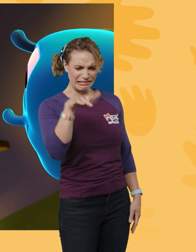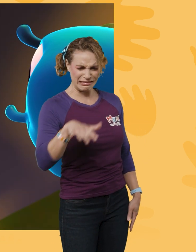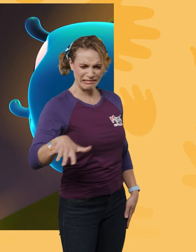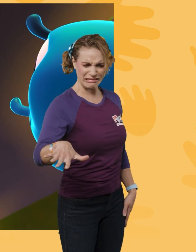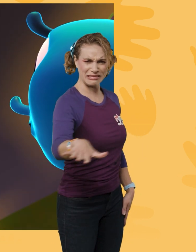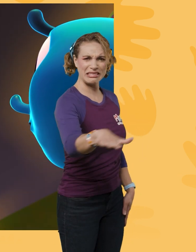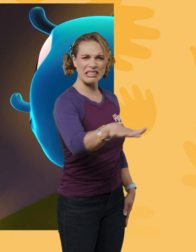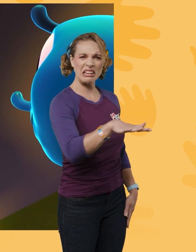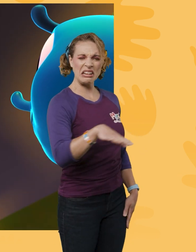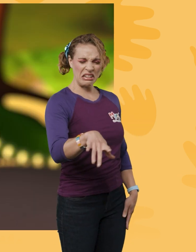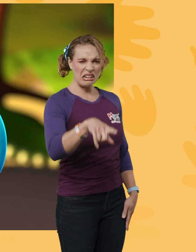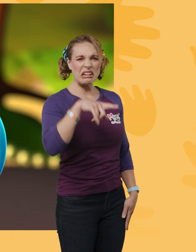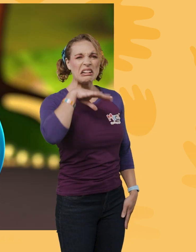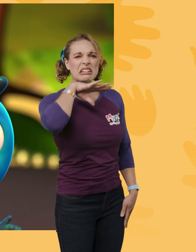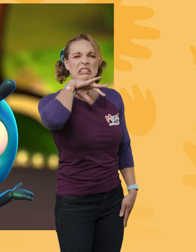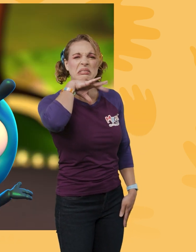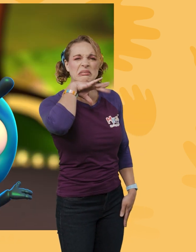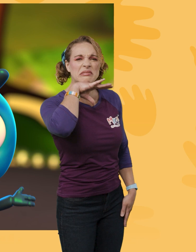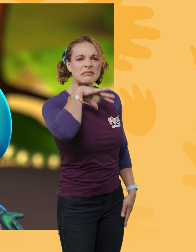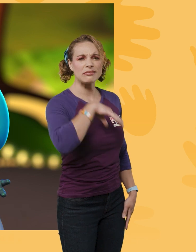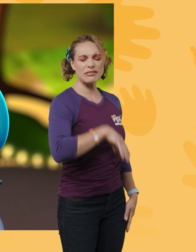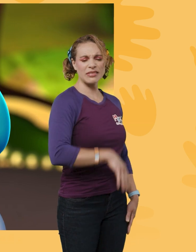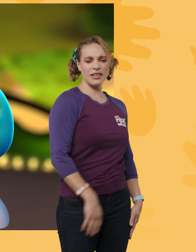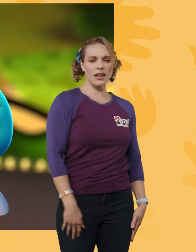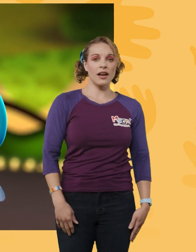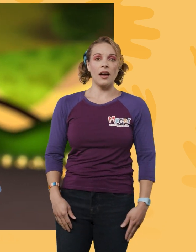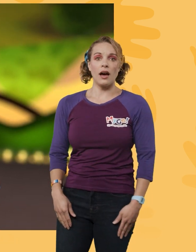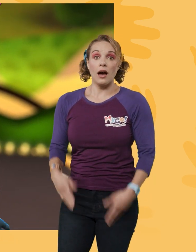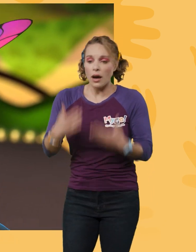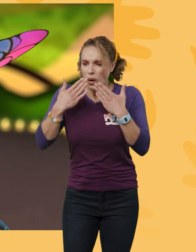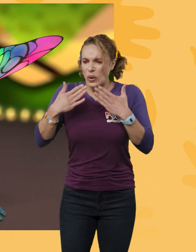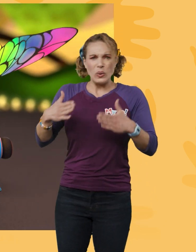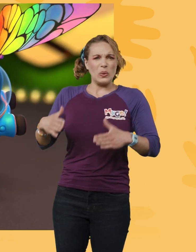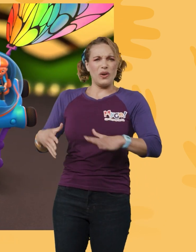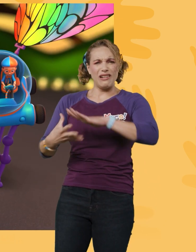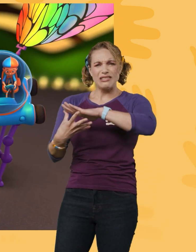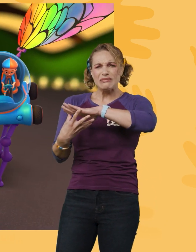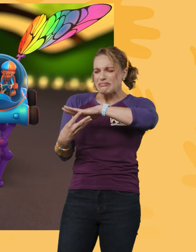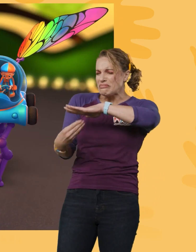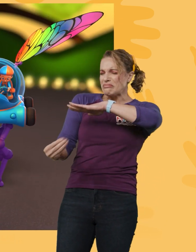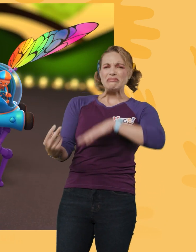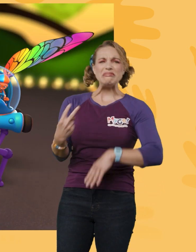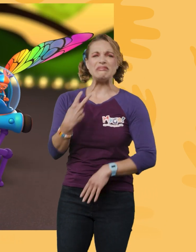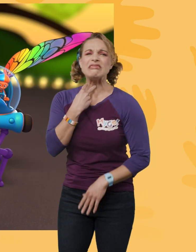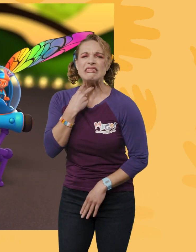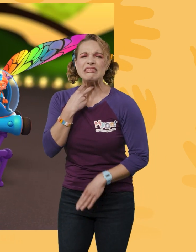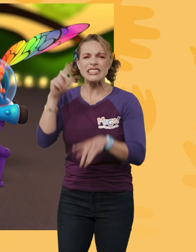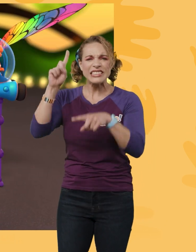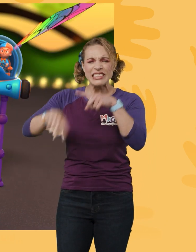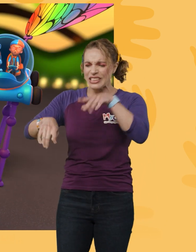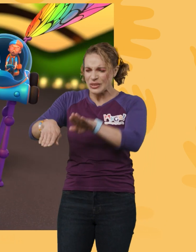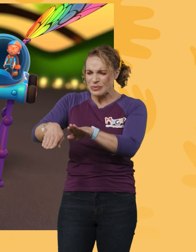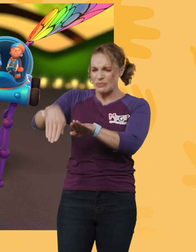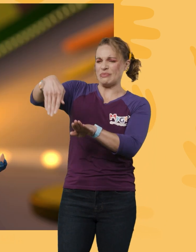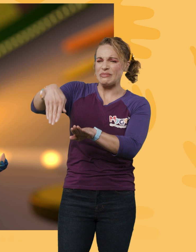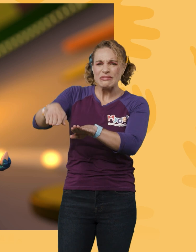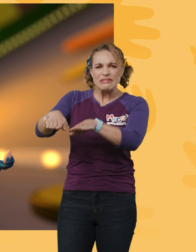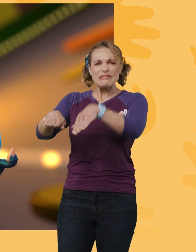Look at all that mess, oh, oh, the glue has us stuck in place. That's